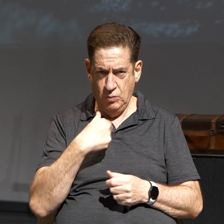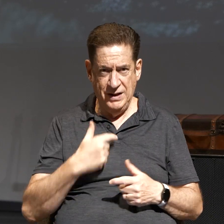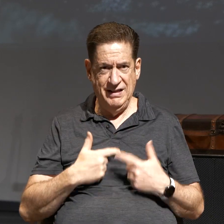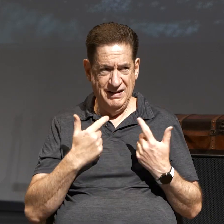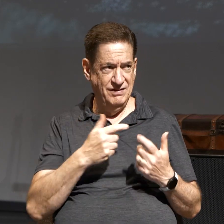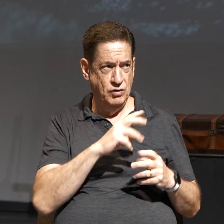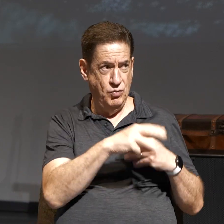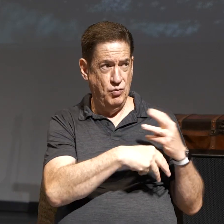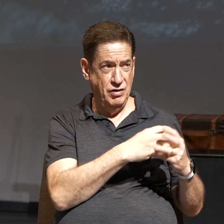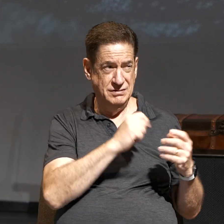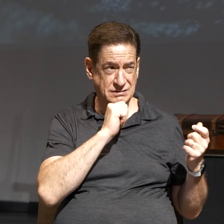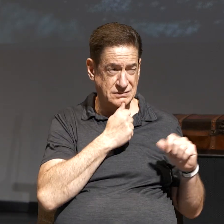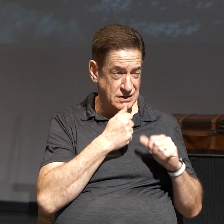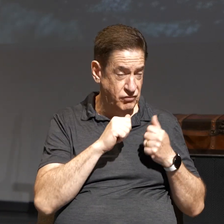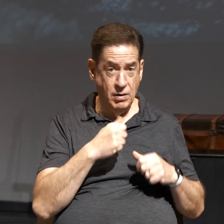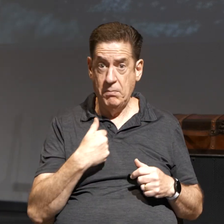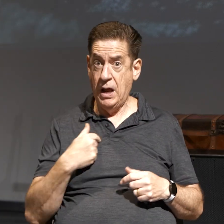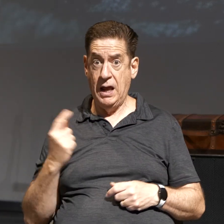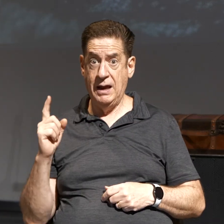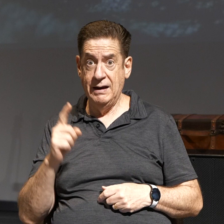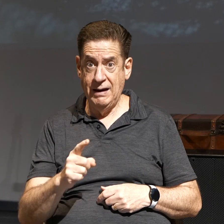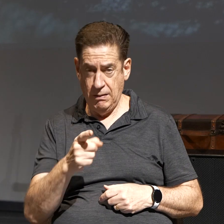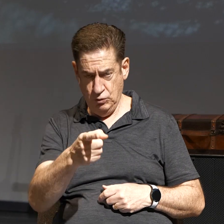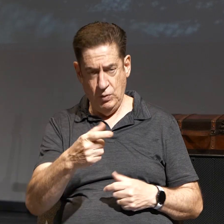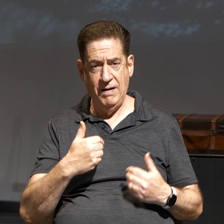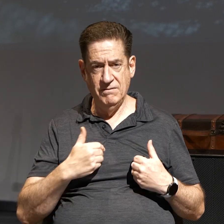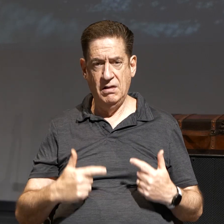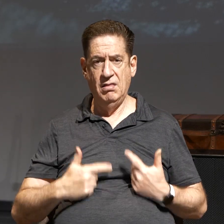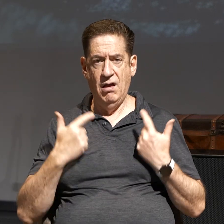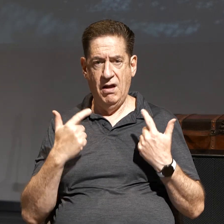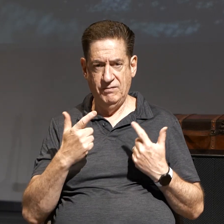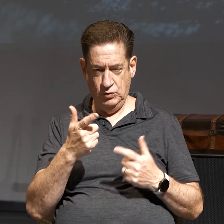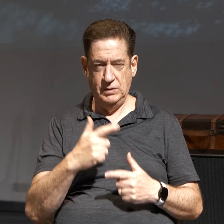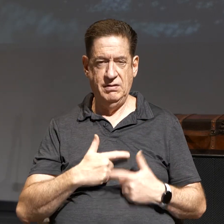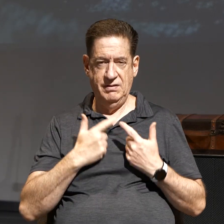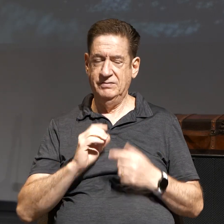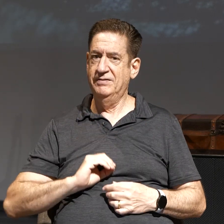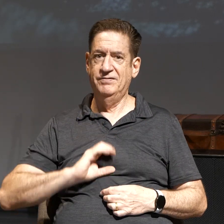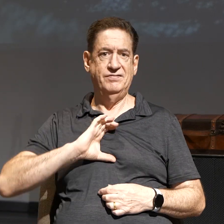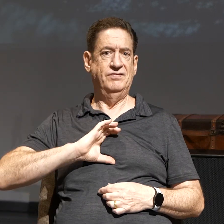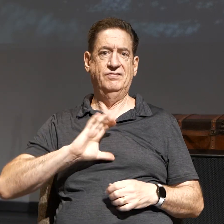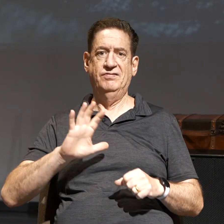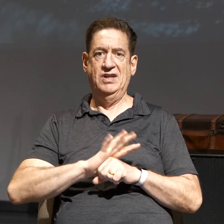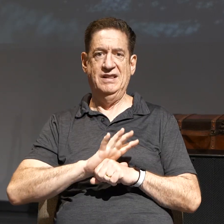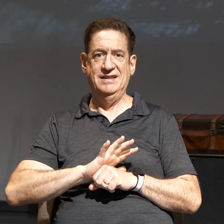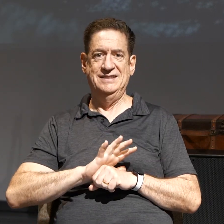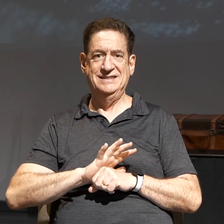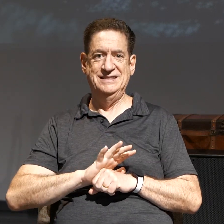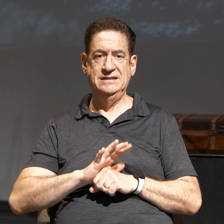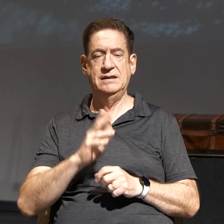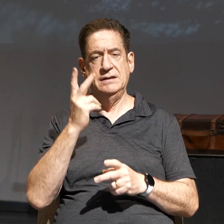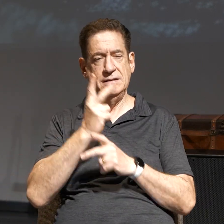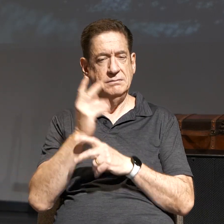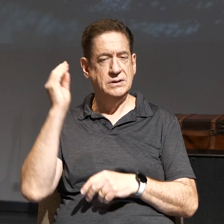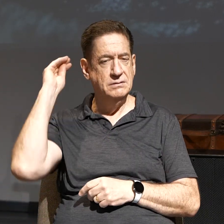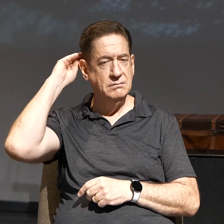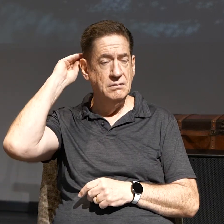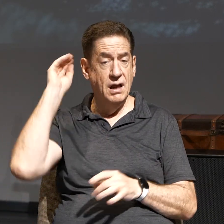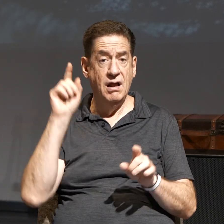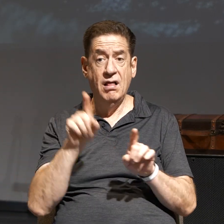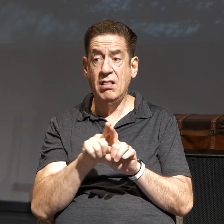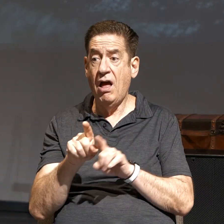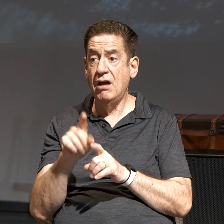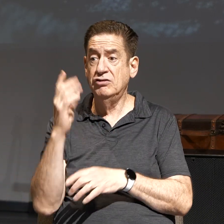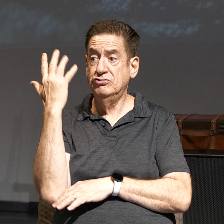I came that you might have life and have it to the fullest in the midst of that. Now, here's what you need to keep in mind. Being like a tree